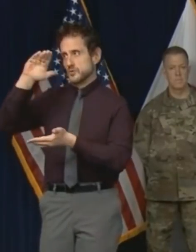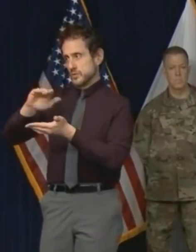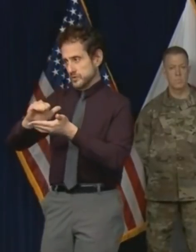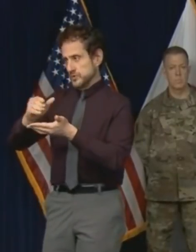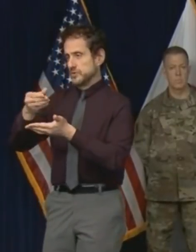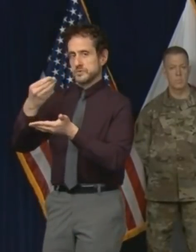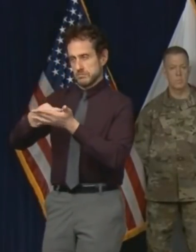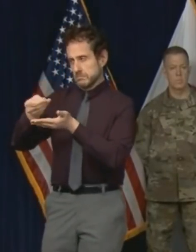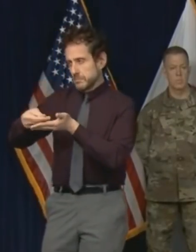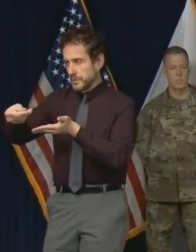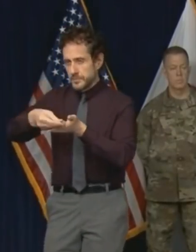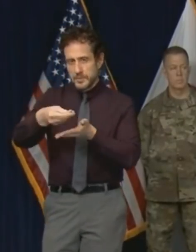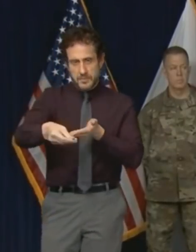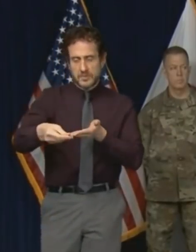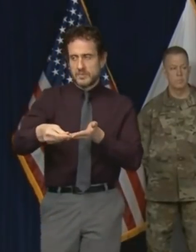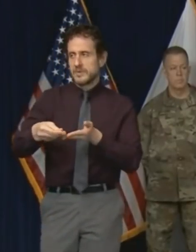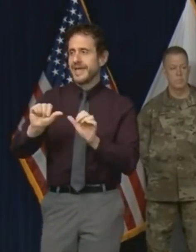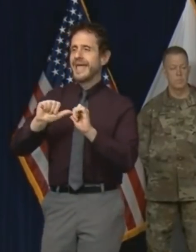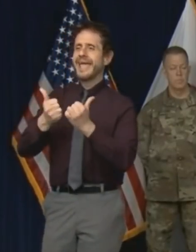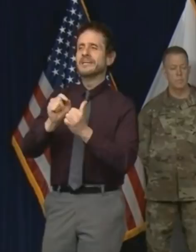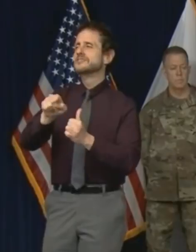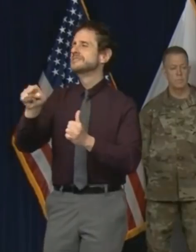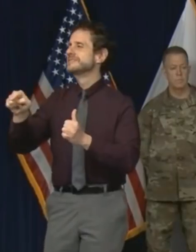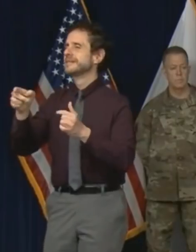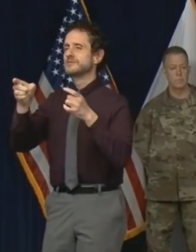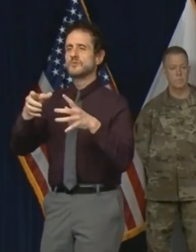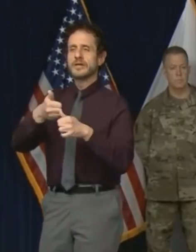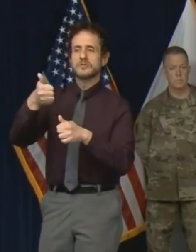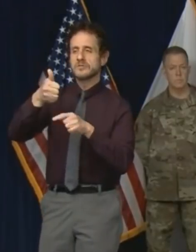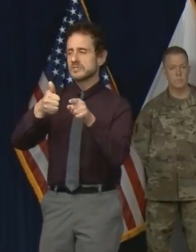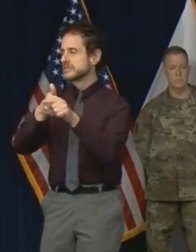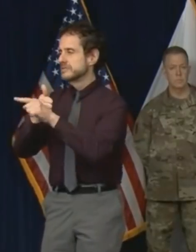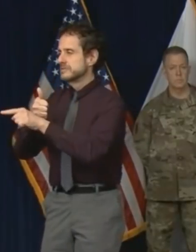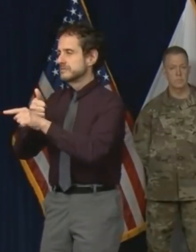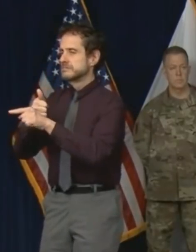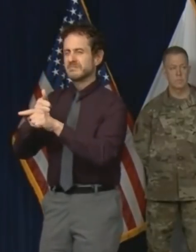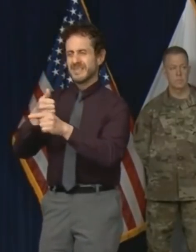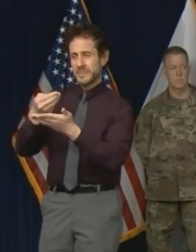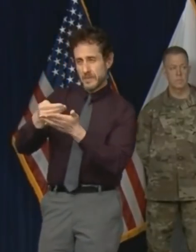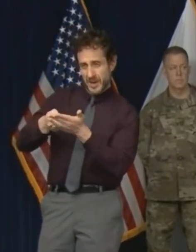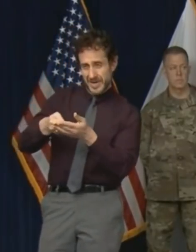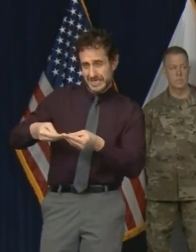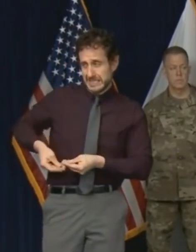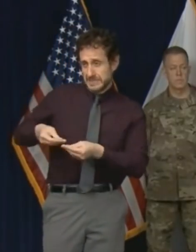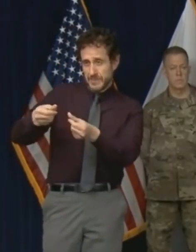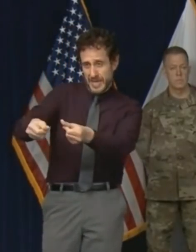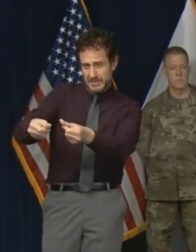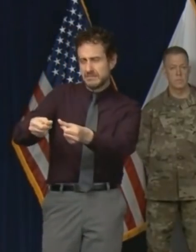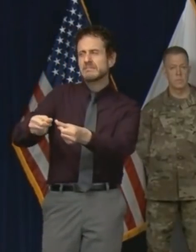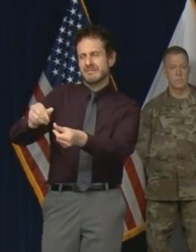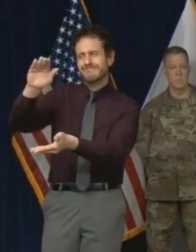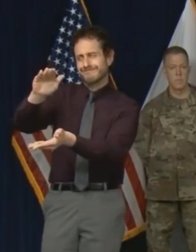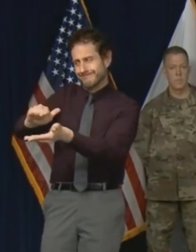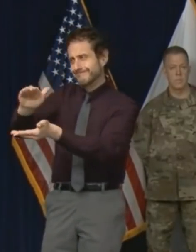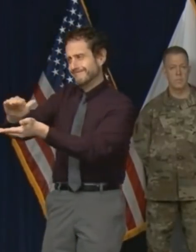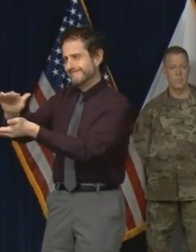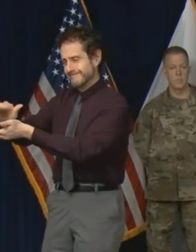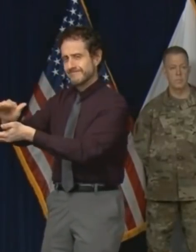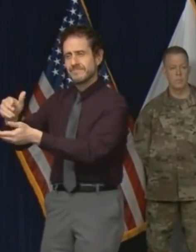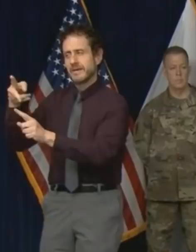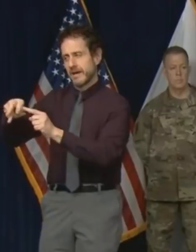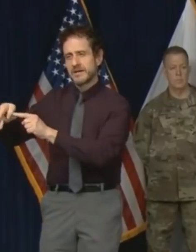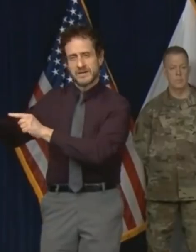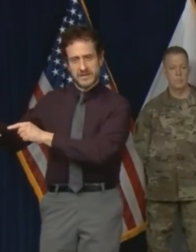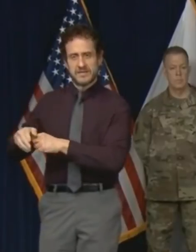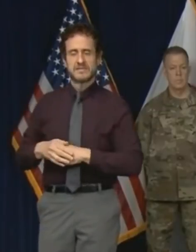asking agency directors to enact spending reductions and efficiencies. And I'll remind you that earlier this year